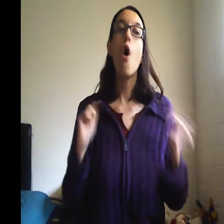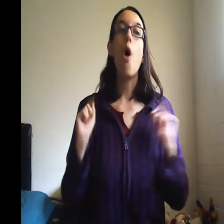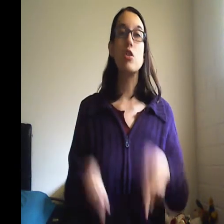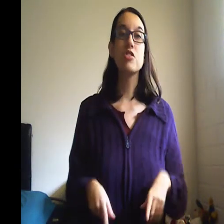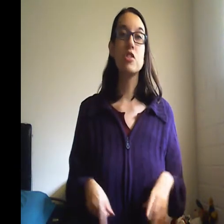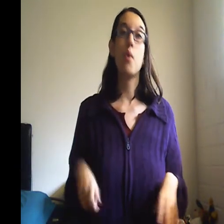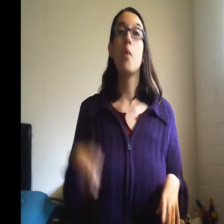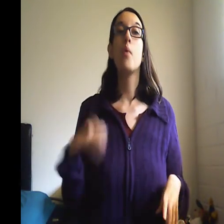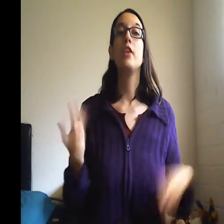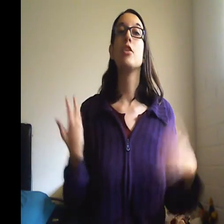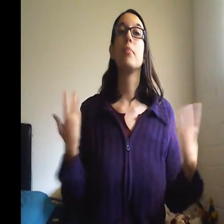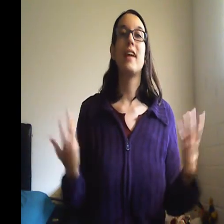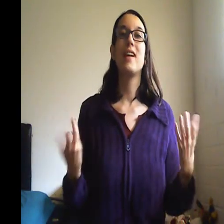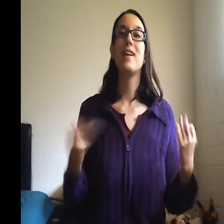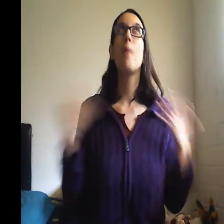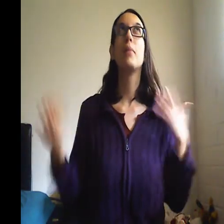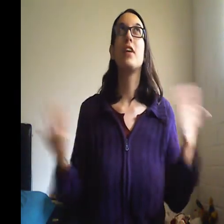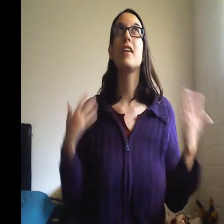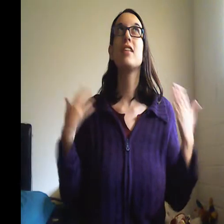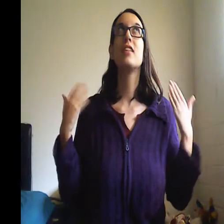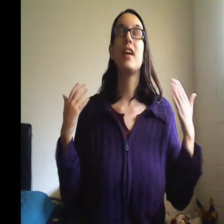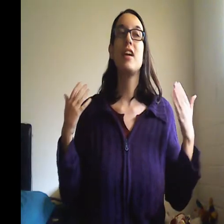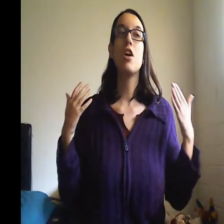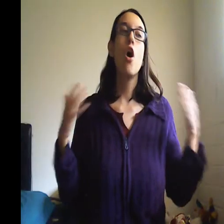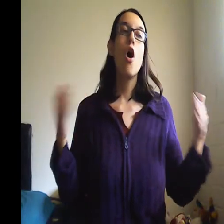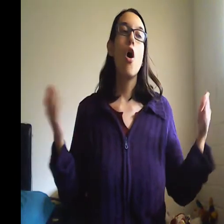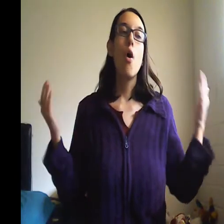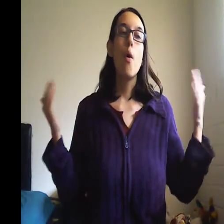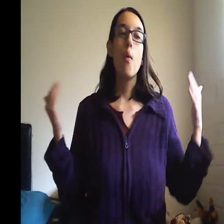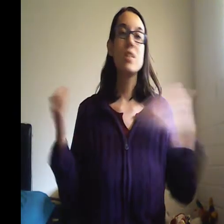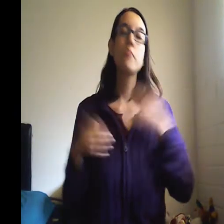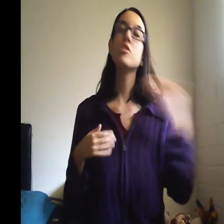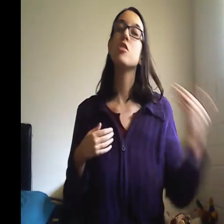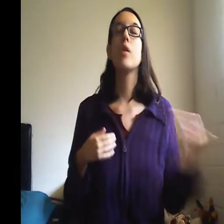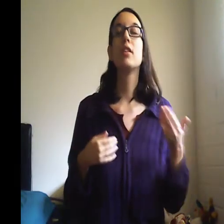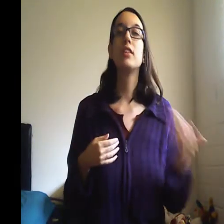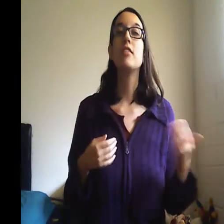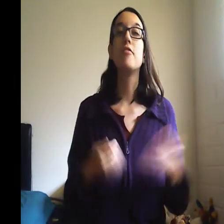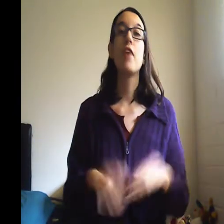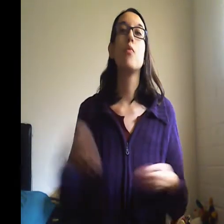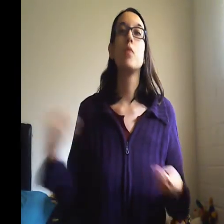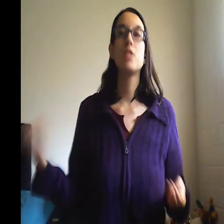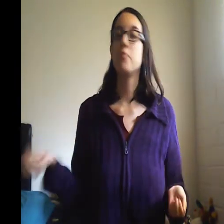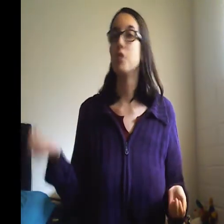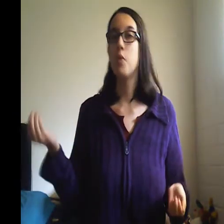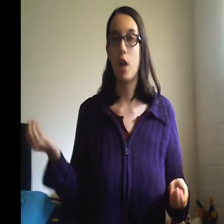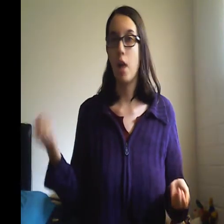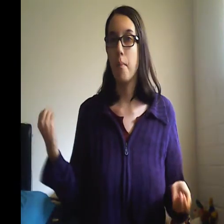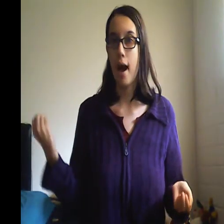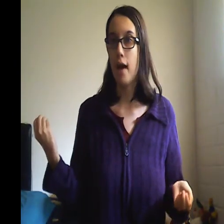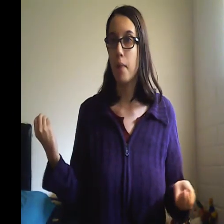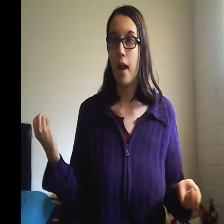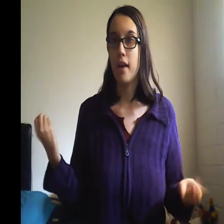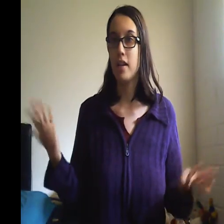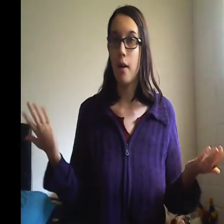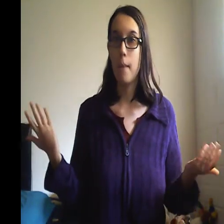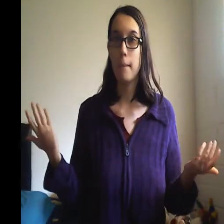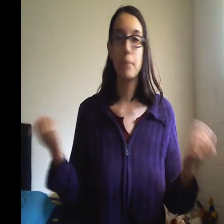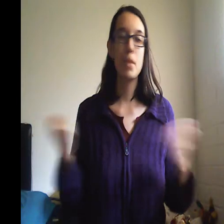Also, when you're planning, plan, like, what time do you want to leave and what time do you want to come back? God, you know, just